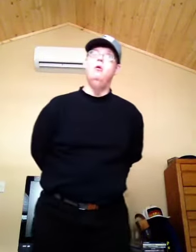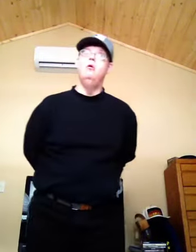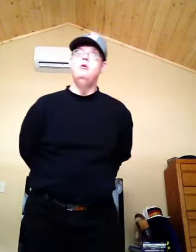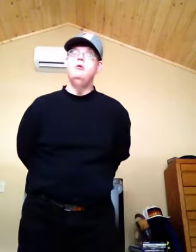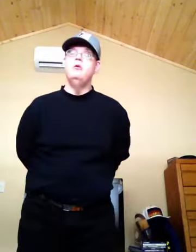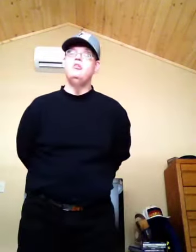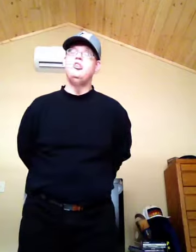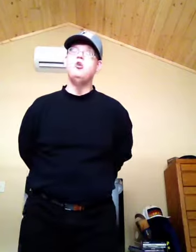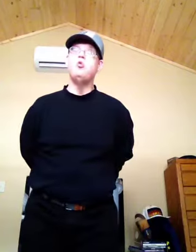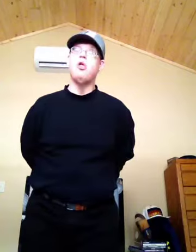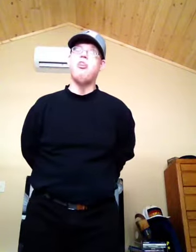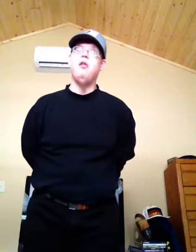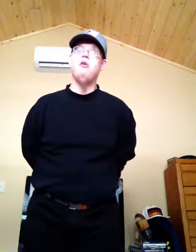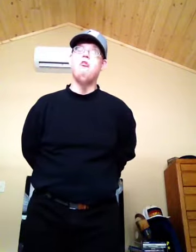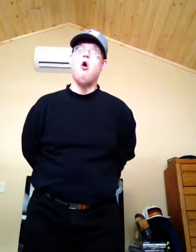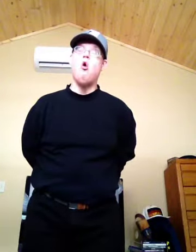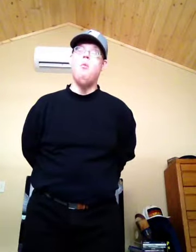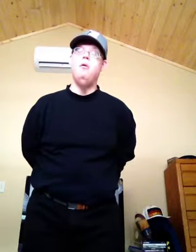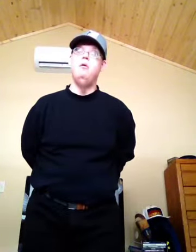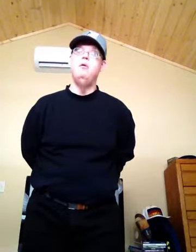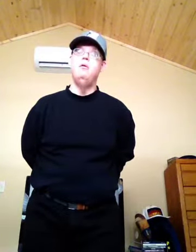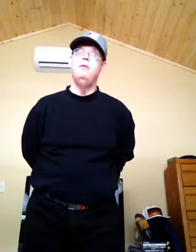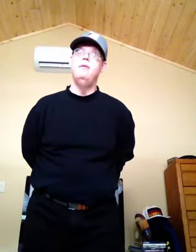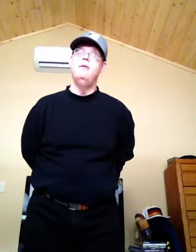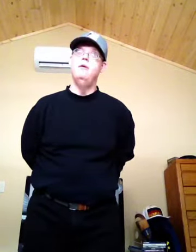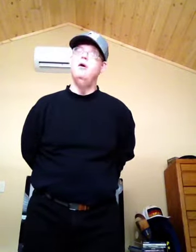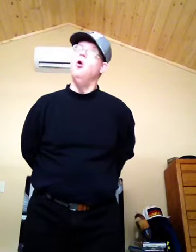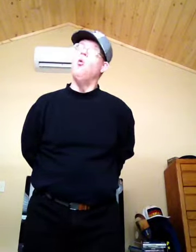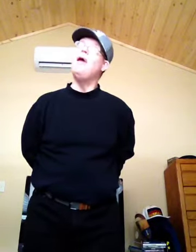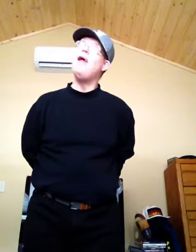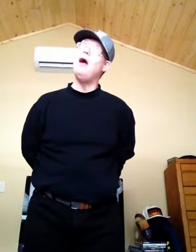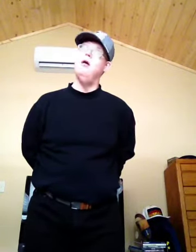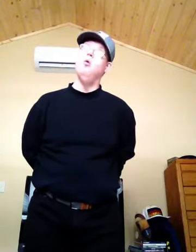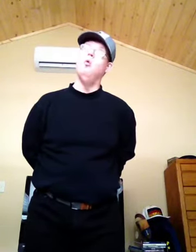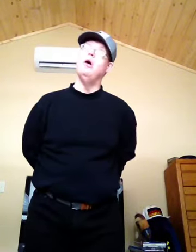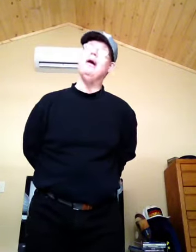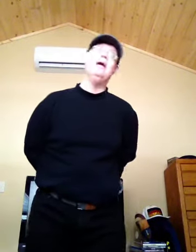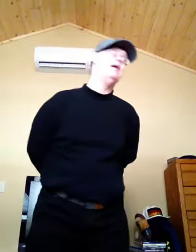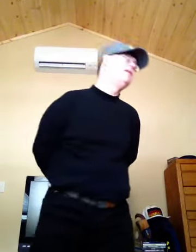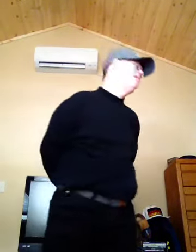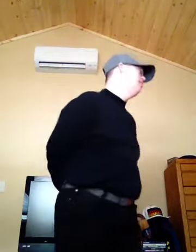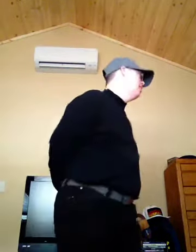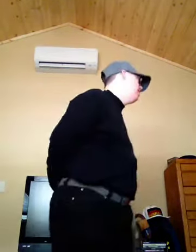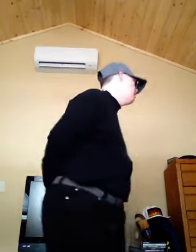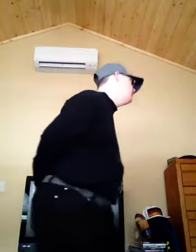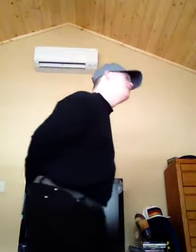to the Thunderdome. We, ah, I didn't even see that right.